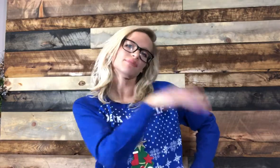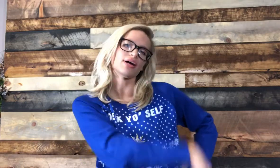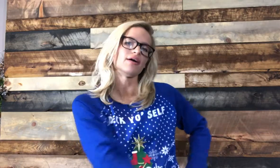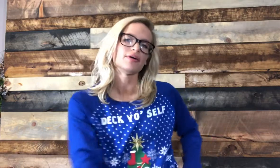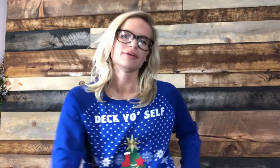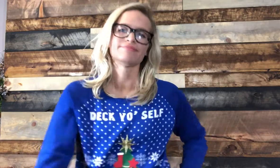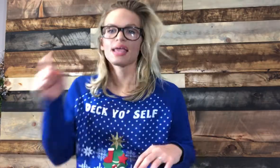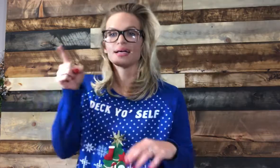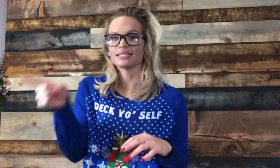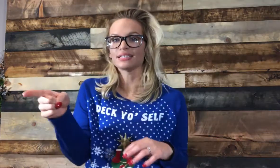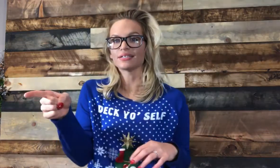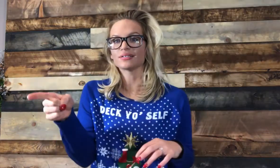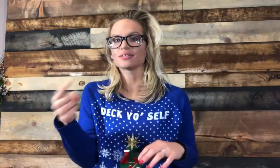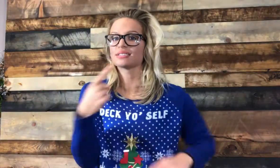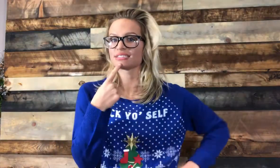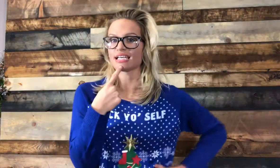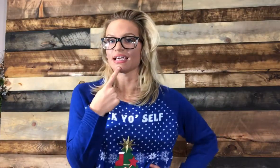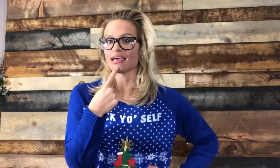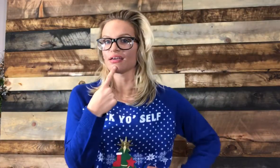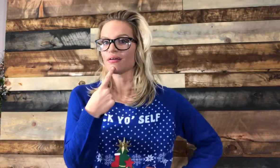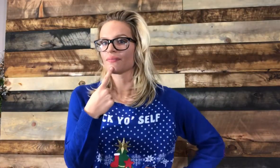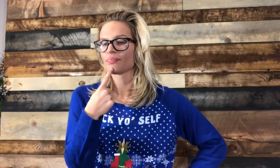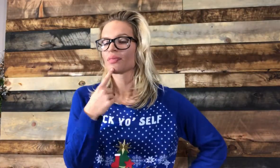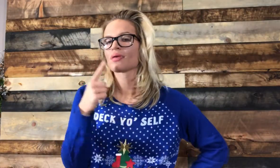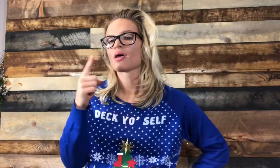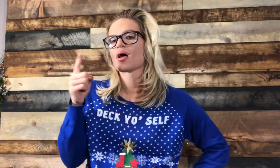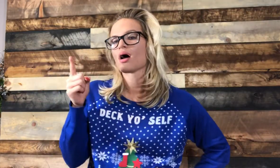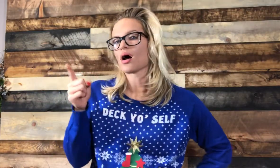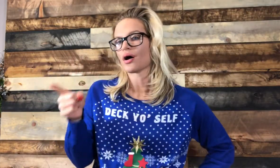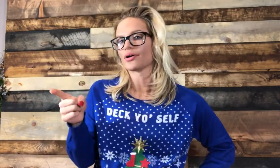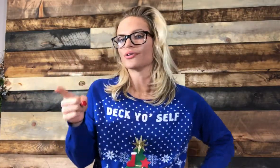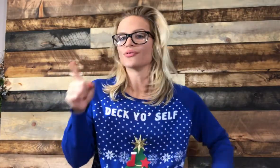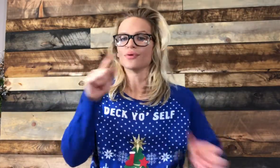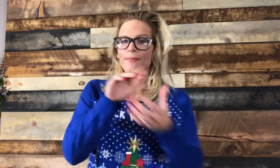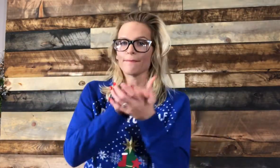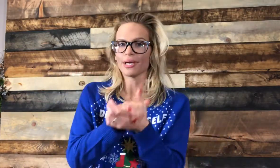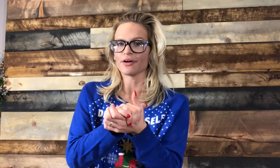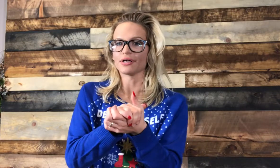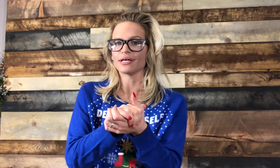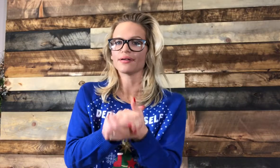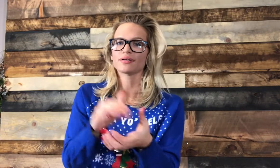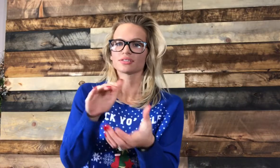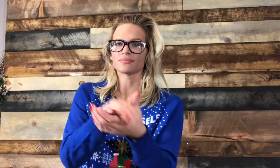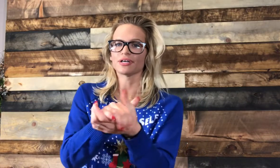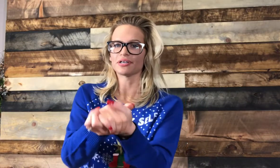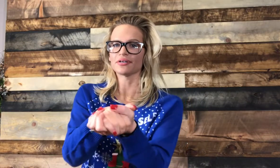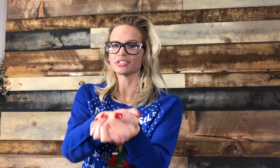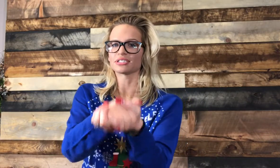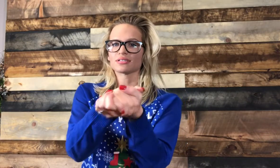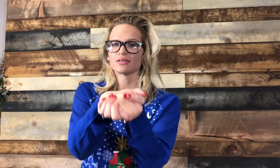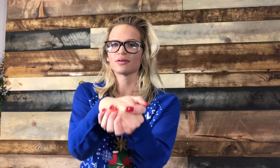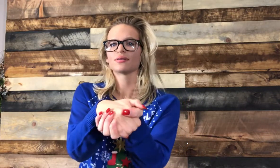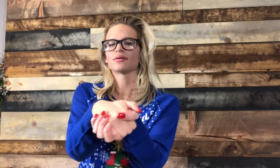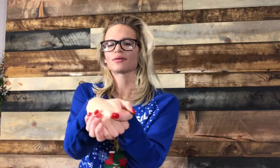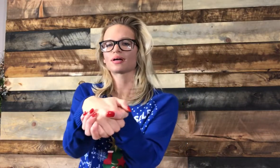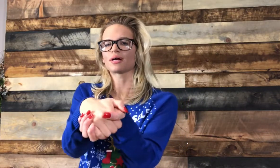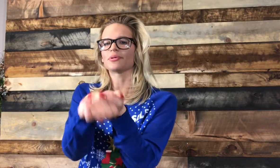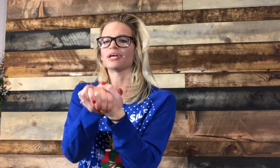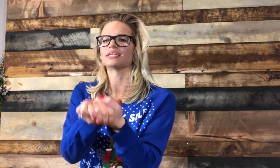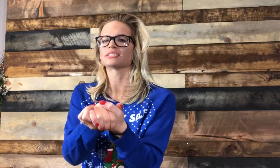Brown. He'll say, are you married? So married, you just cup your hands